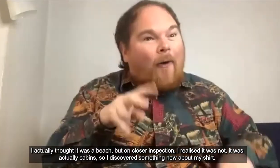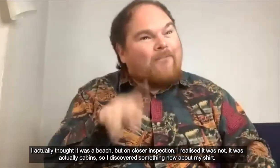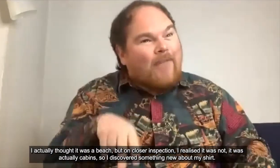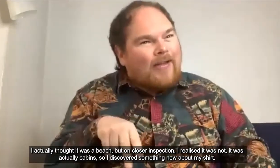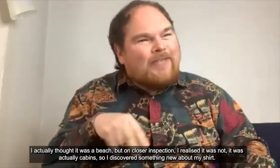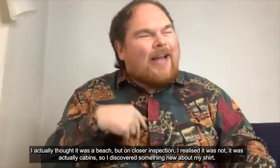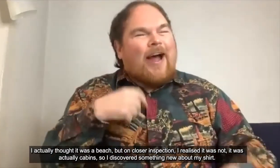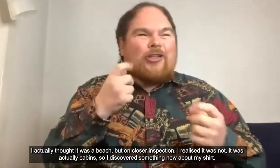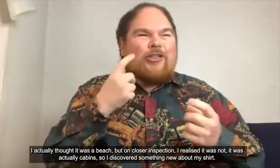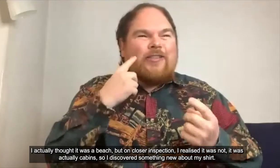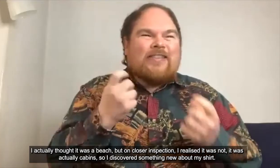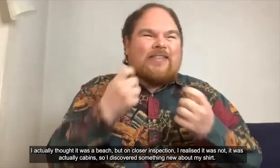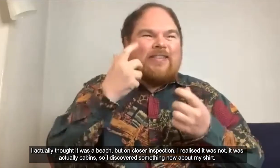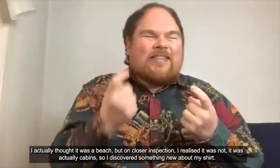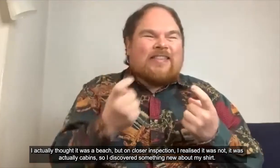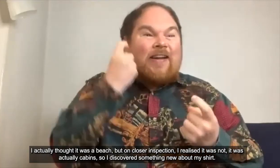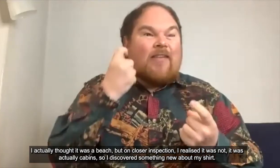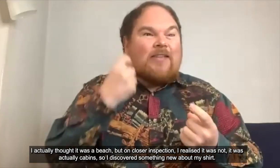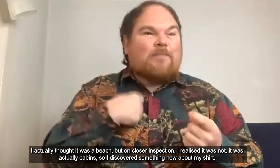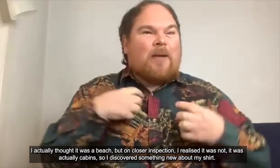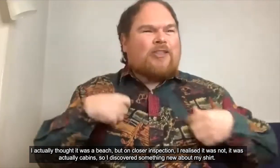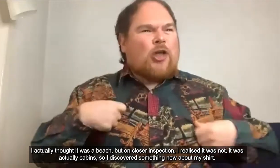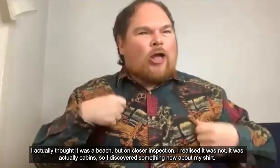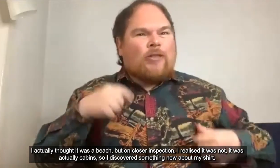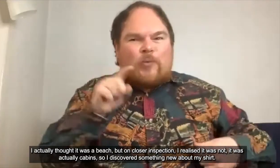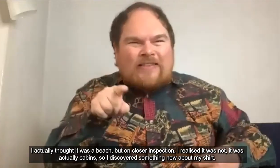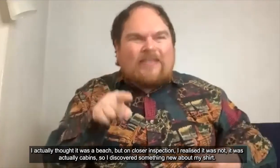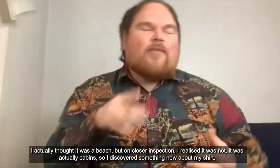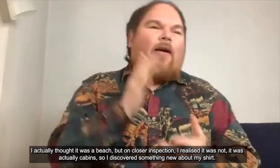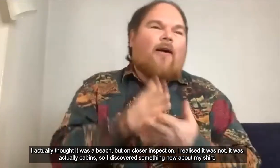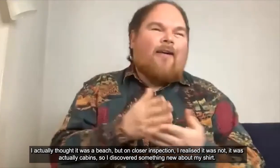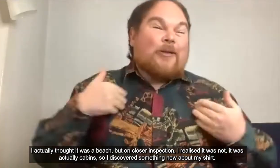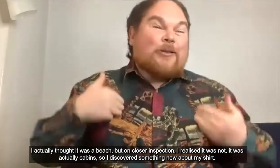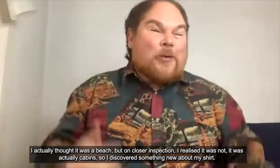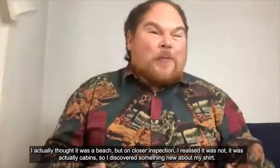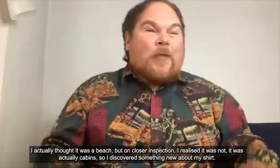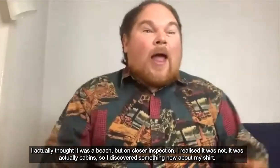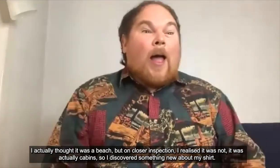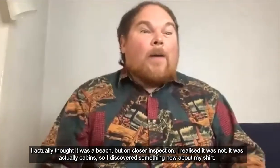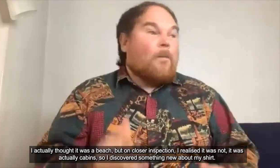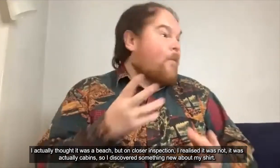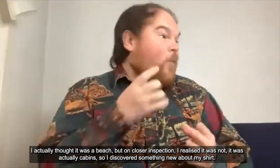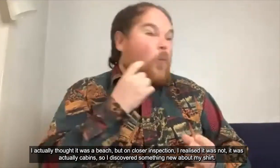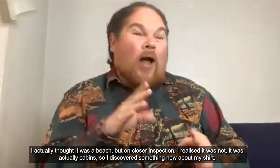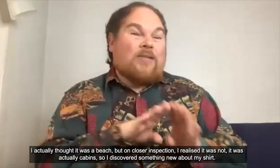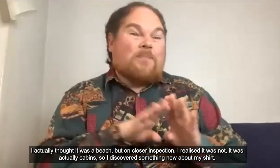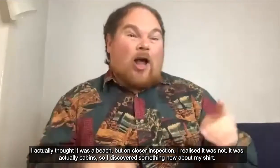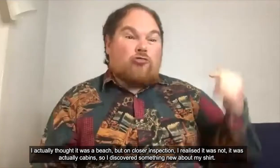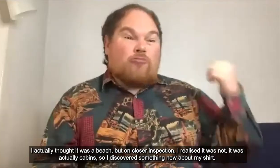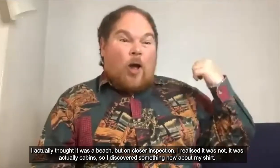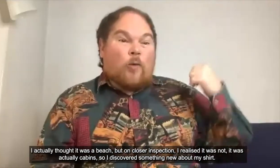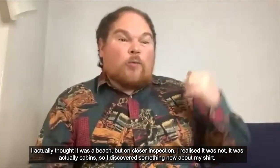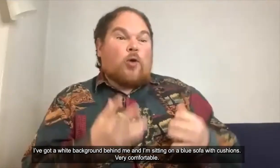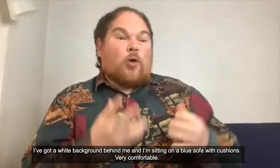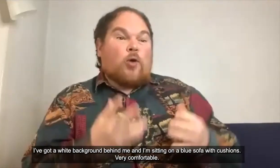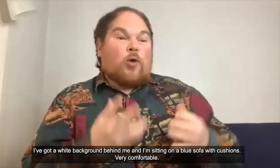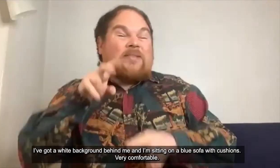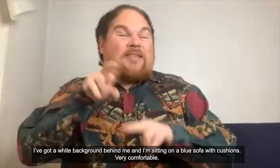realized it was not it's actually so it happened so I discovered that there's something new about my shirt I've got a white background